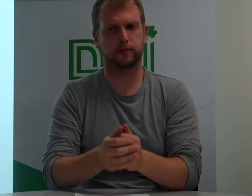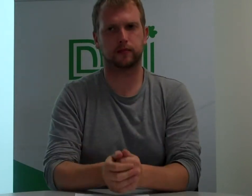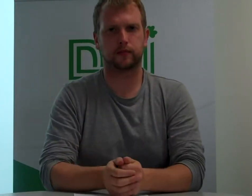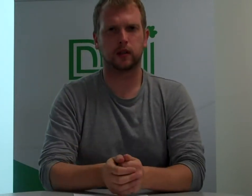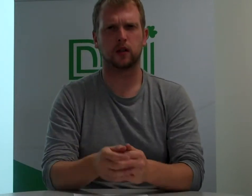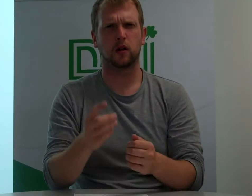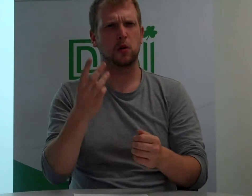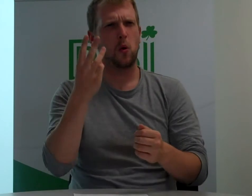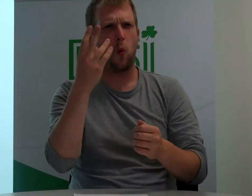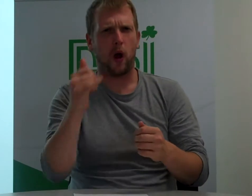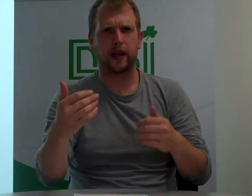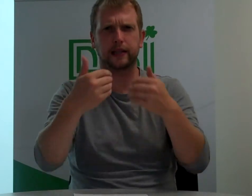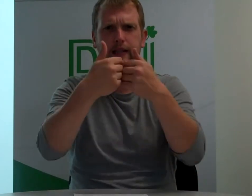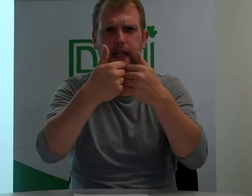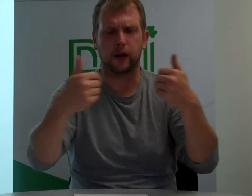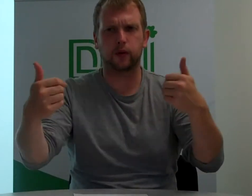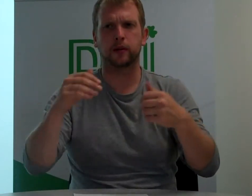wait a second.